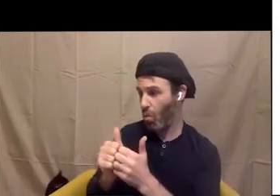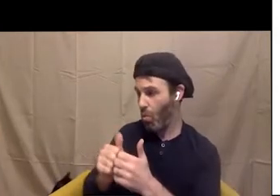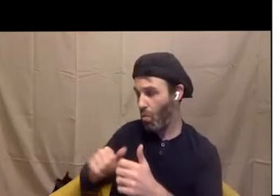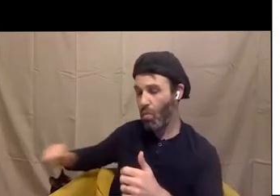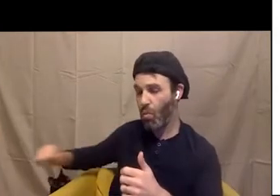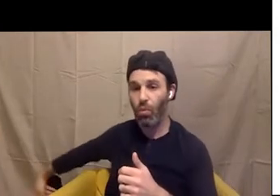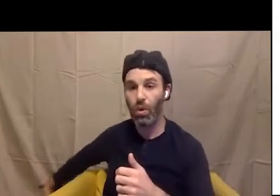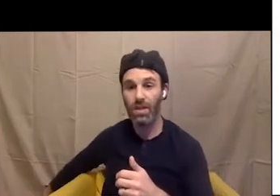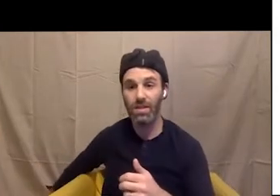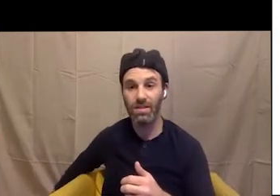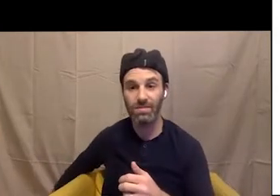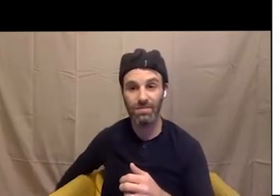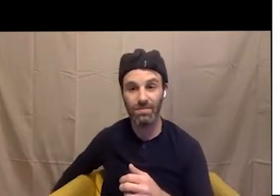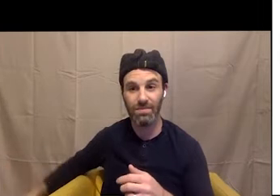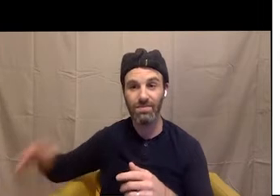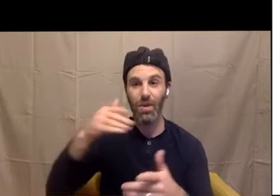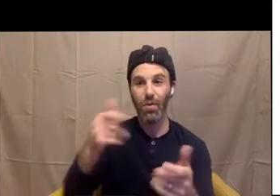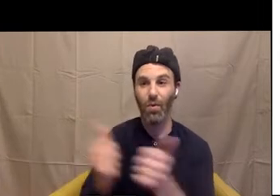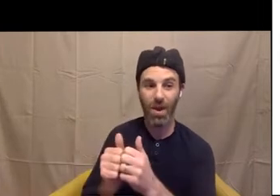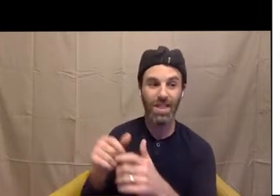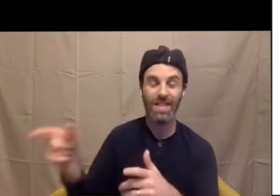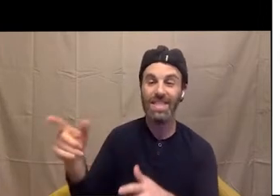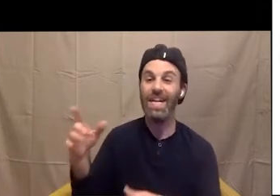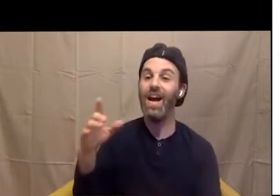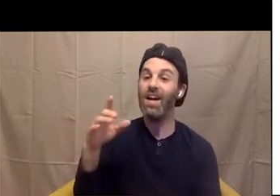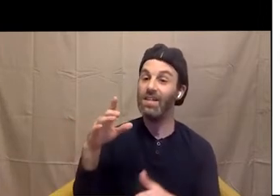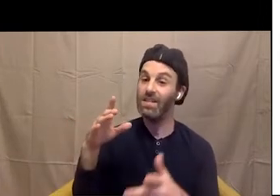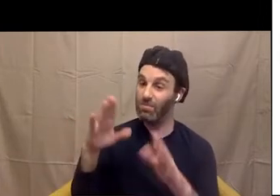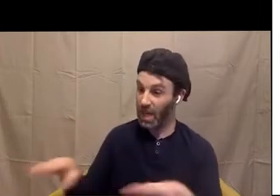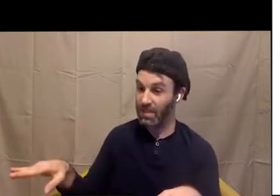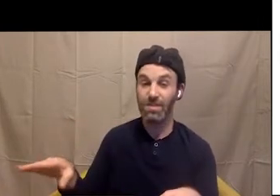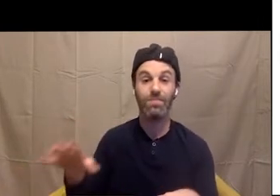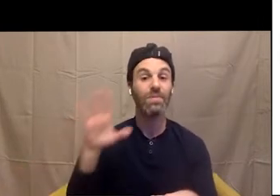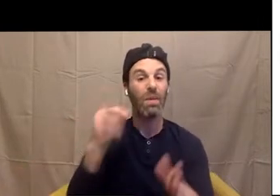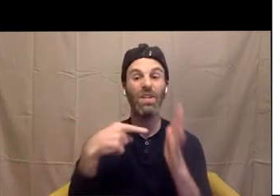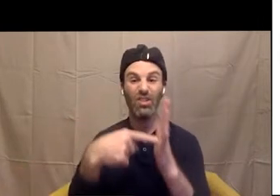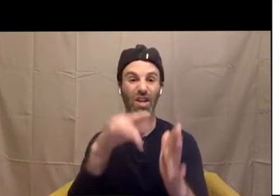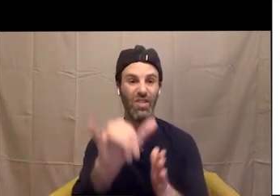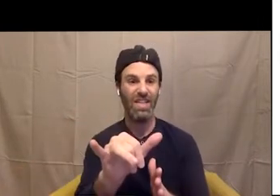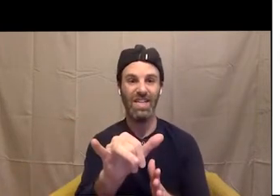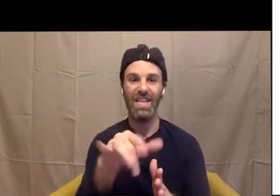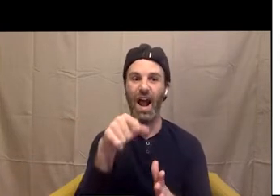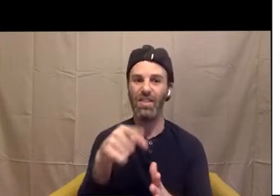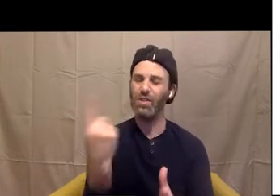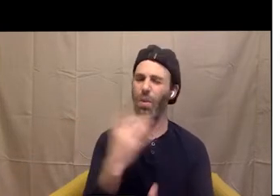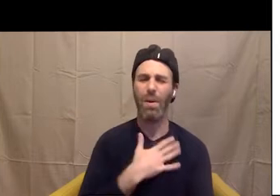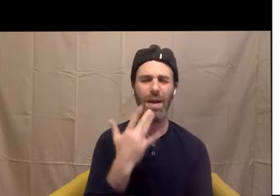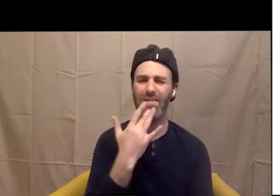and then sorry, there'll be one more page, but this is another feature of the book that is one of my favorites, which is that Fiona just inserts little comics.